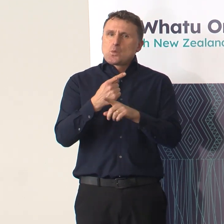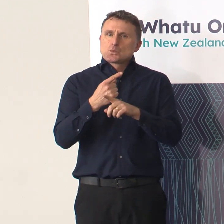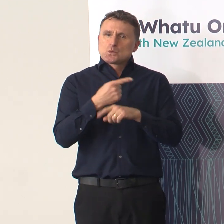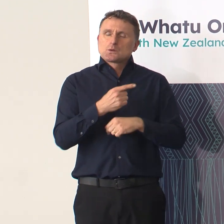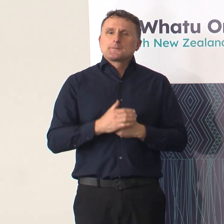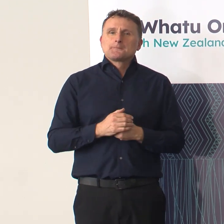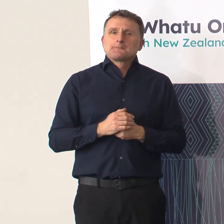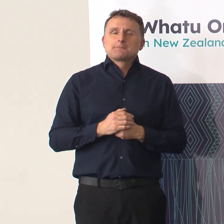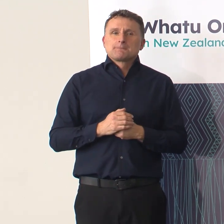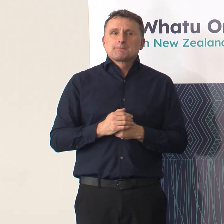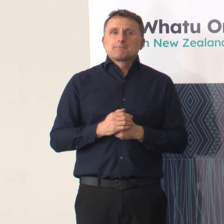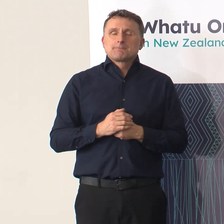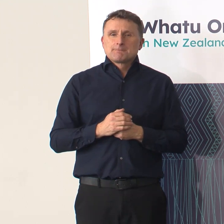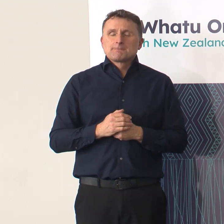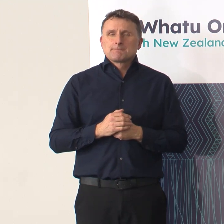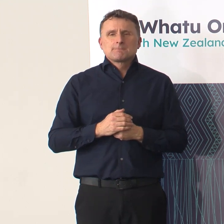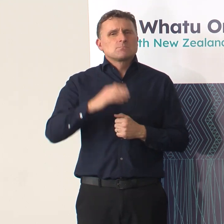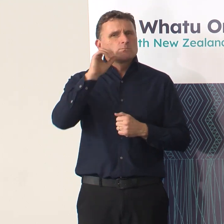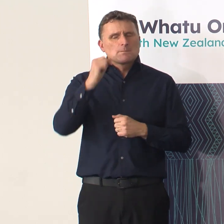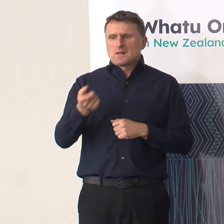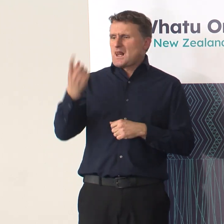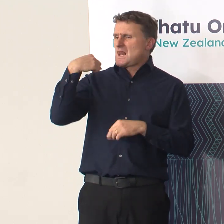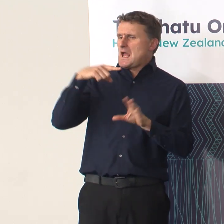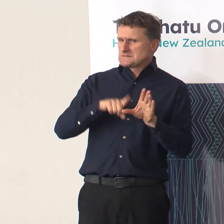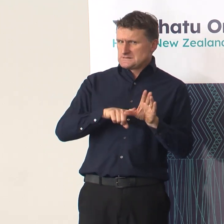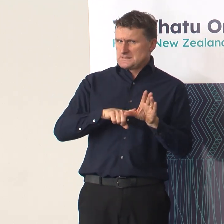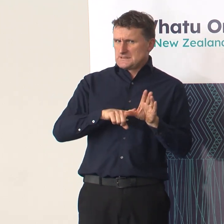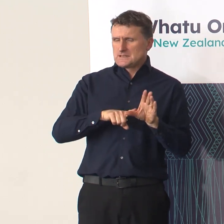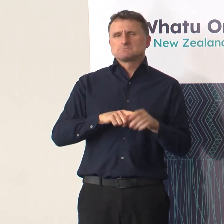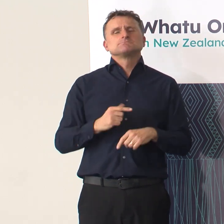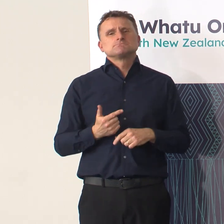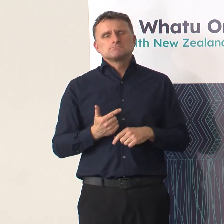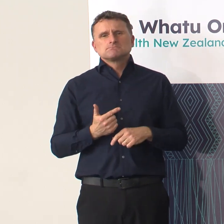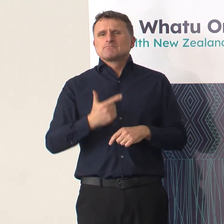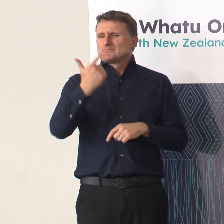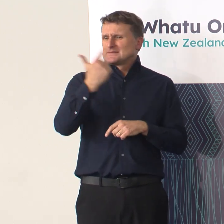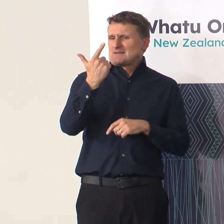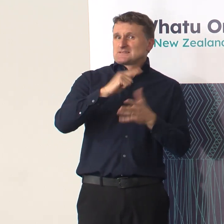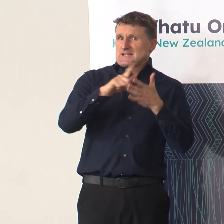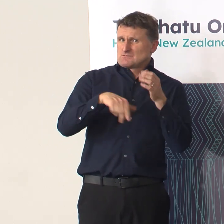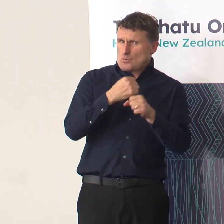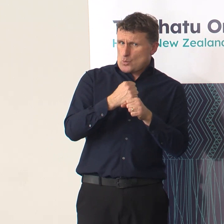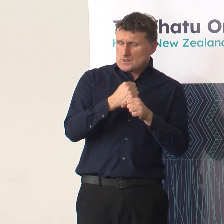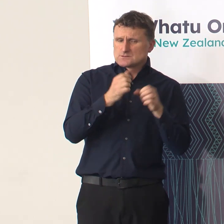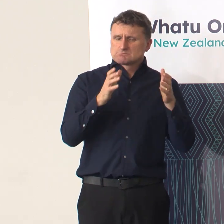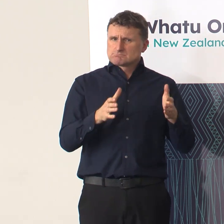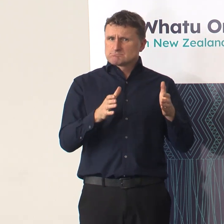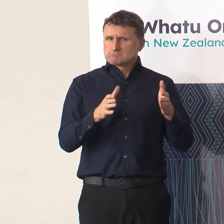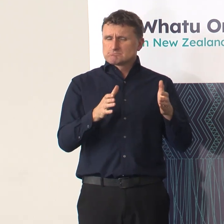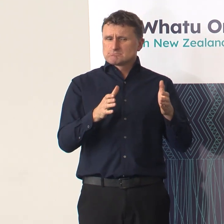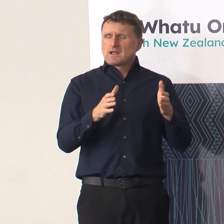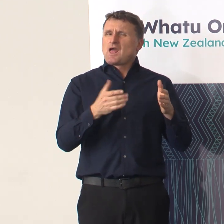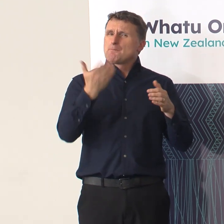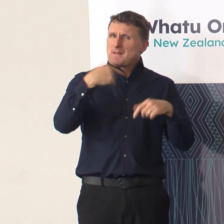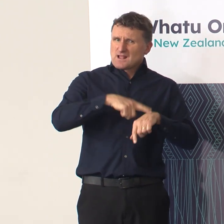at the point that we went into lockdown a year ago today, just 23% of New Zealanders had received two